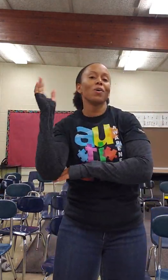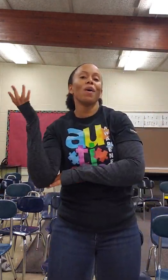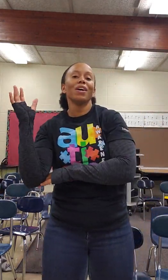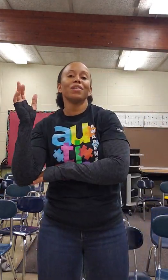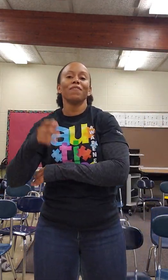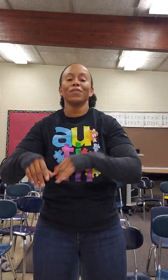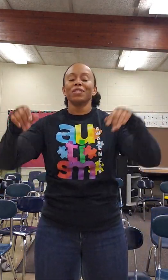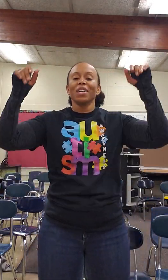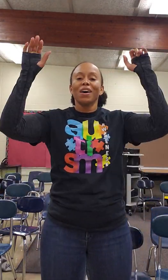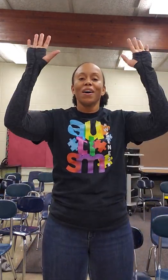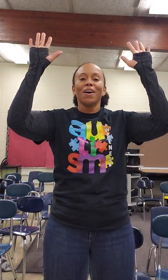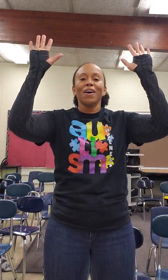wonderful snow